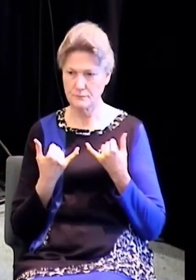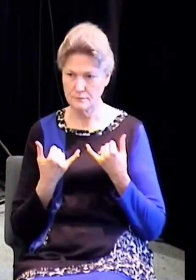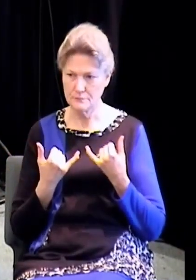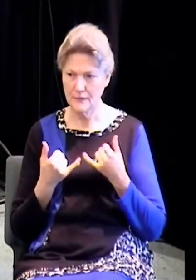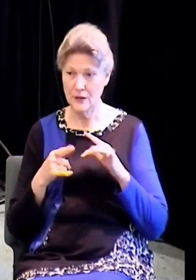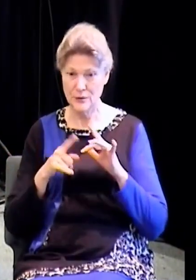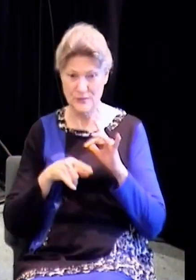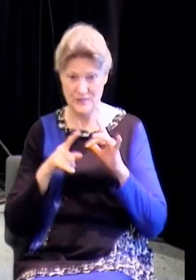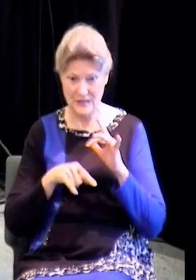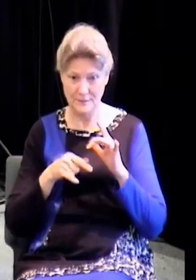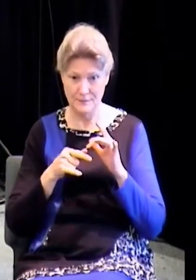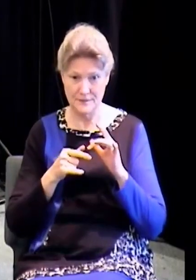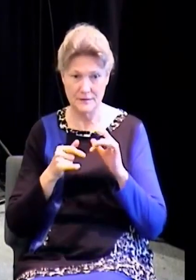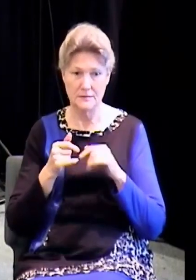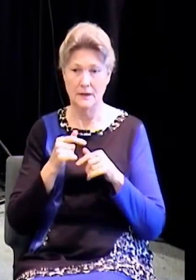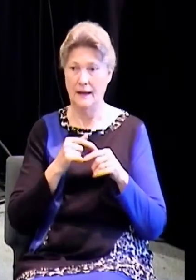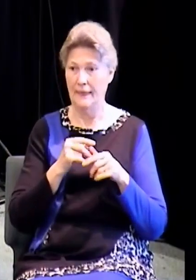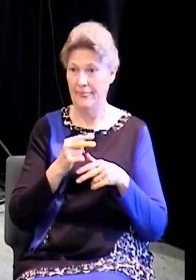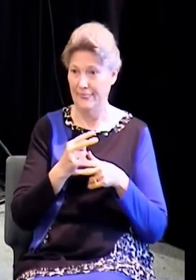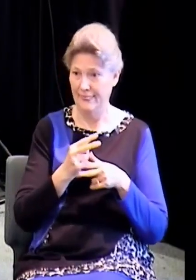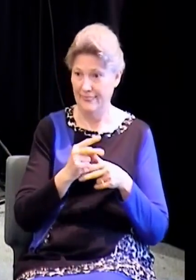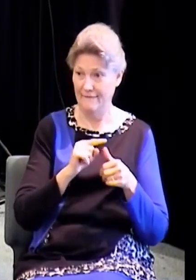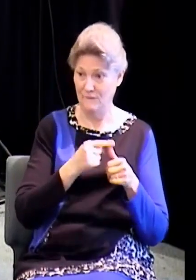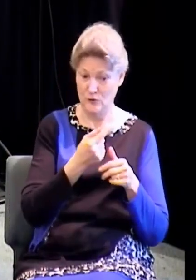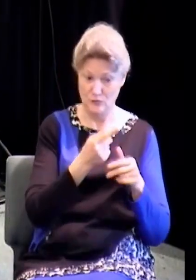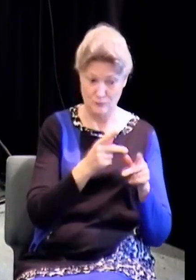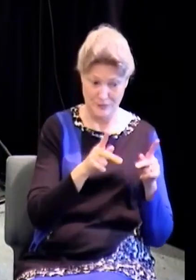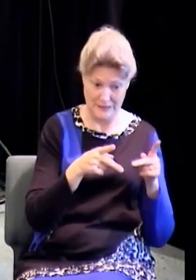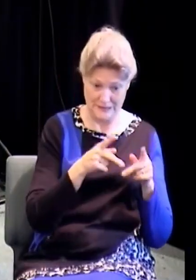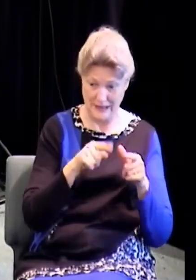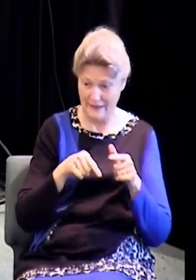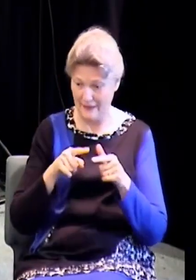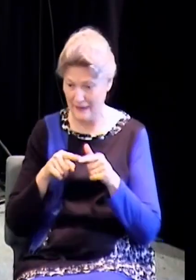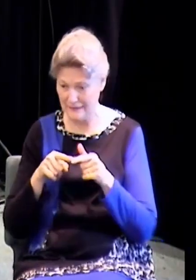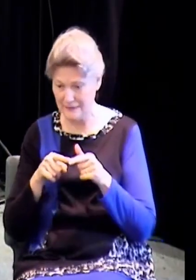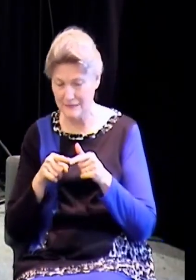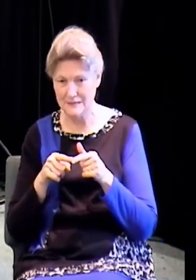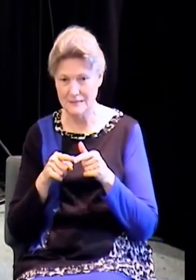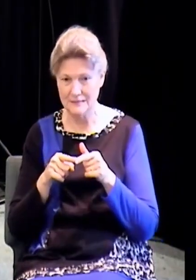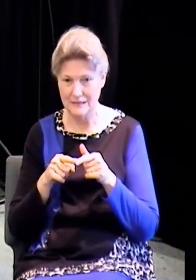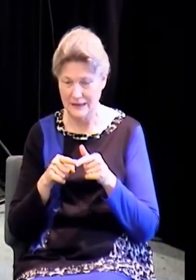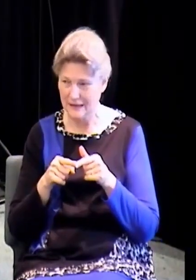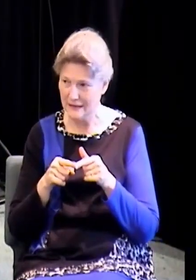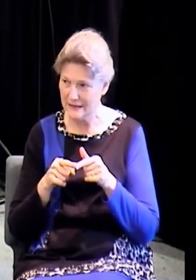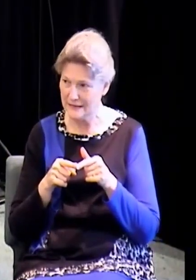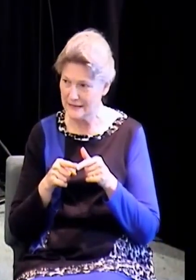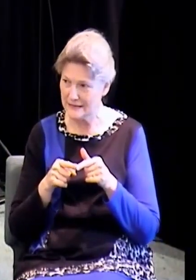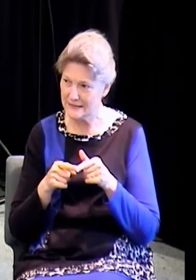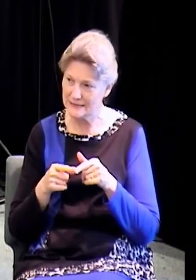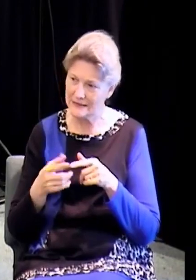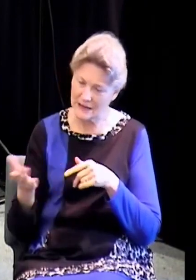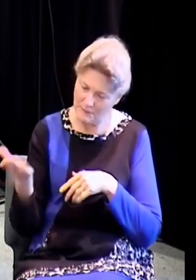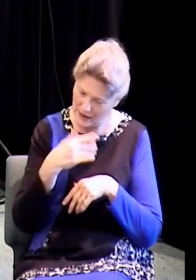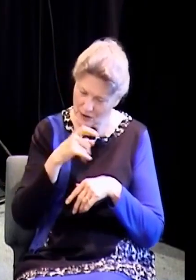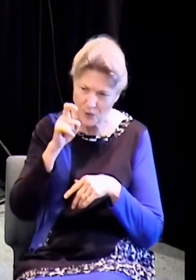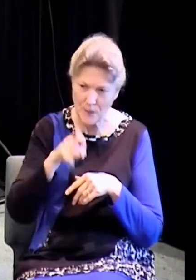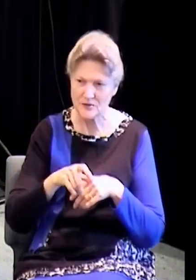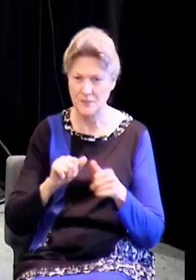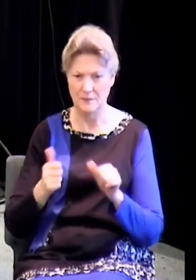past the priest or whatever and we ran right into the Holy of Holies. Peter grabs him and he's, come here, get in that tank. You got to fulfill the whole